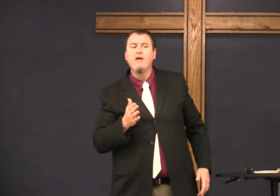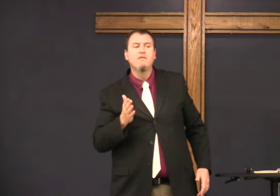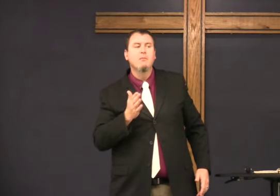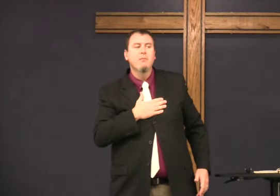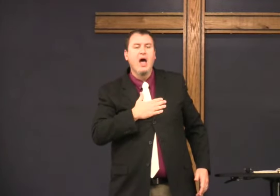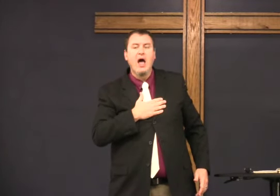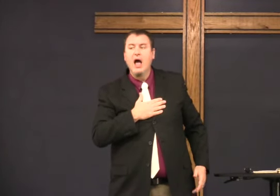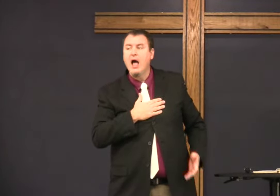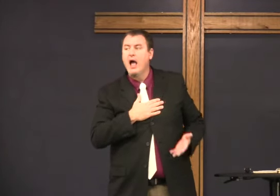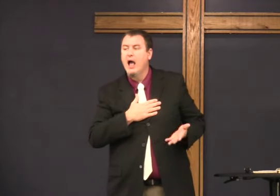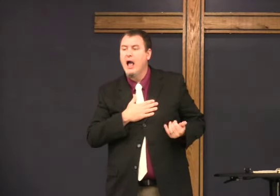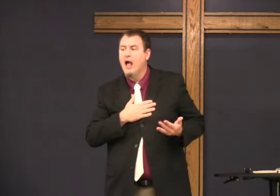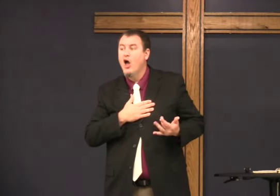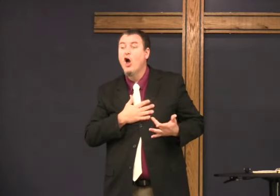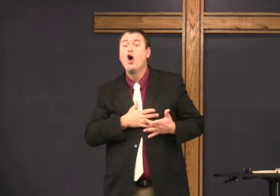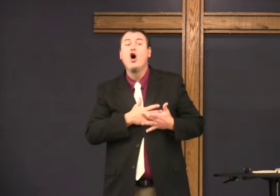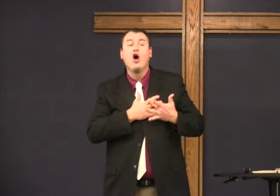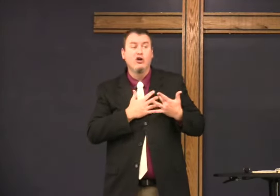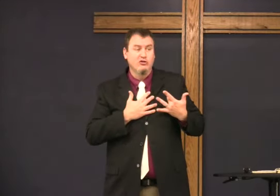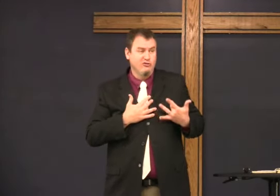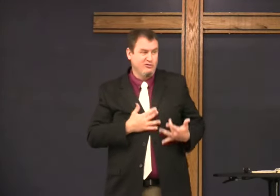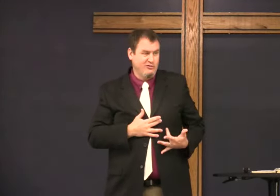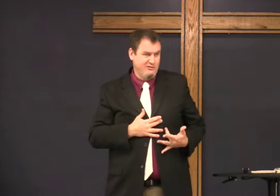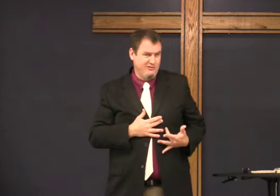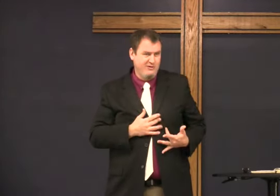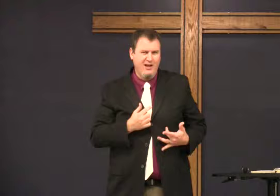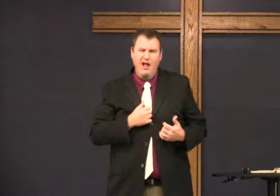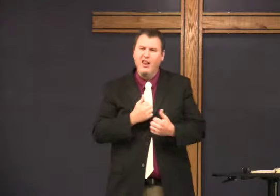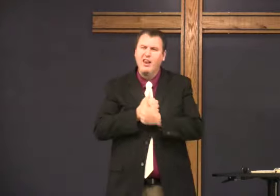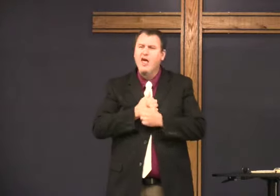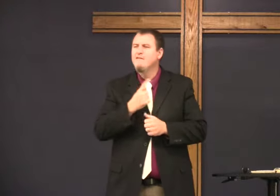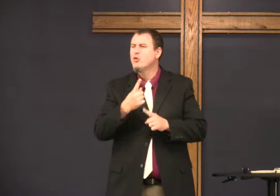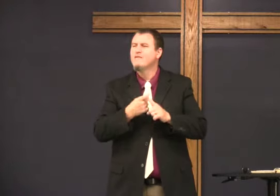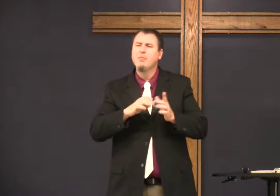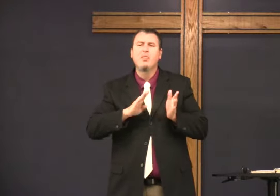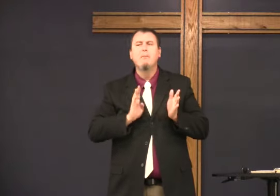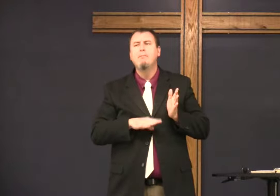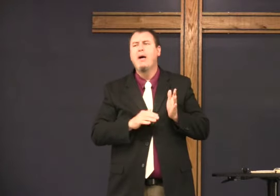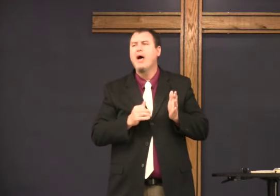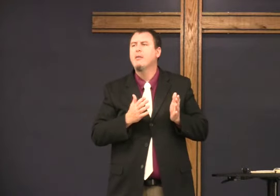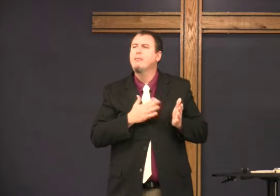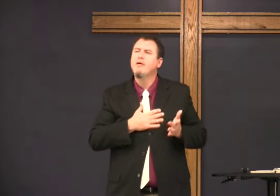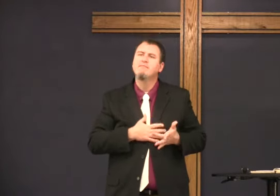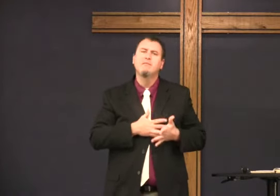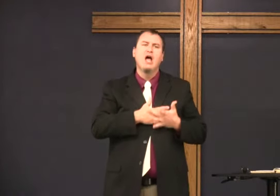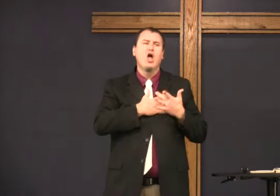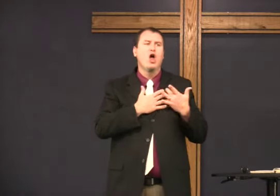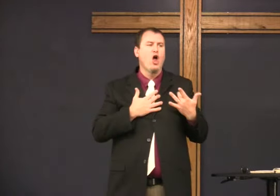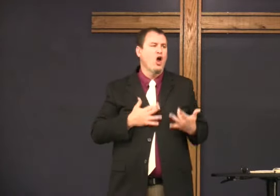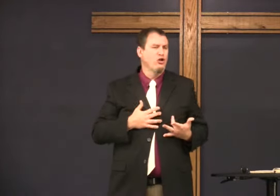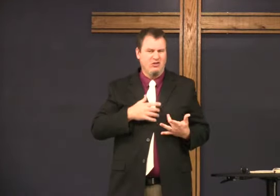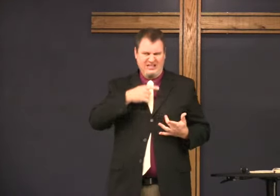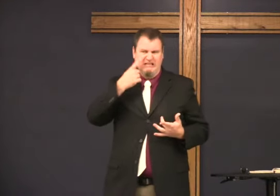I love you from the bottom of my heart. From the bottom of my heart.